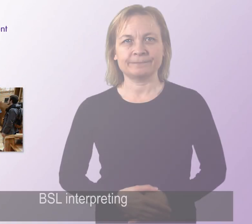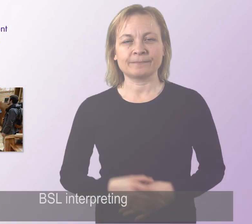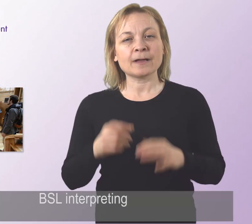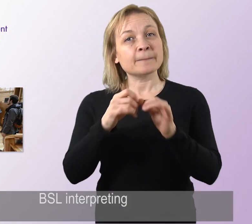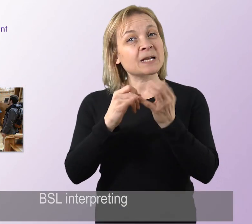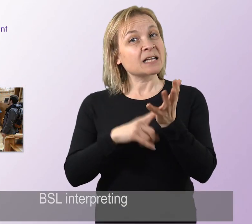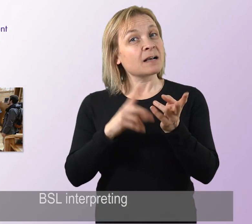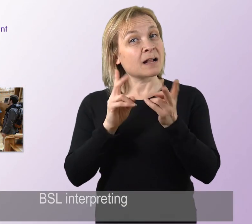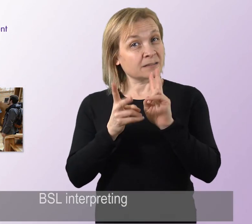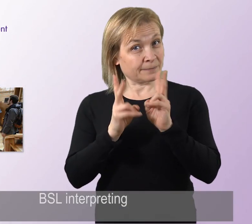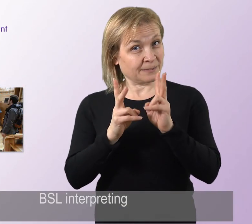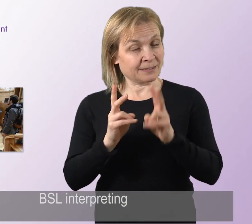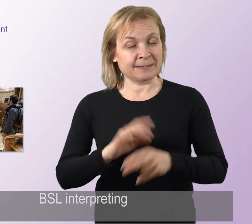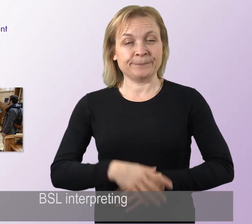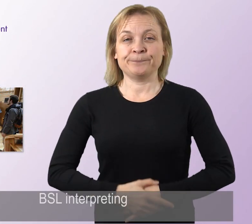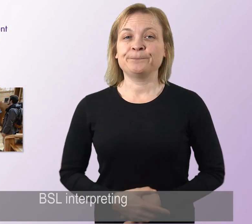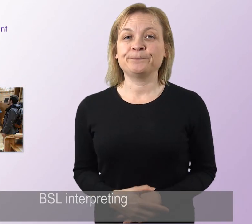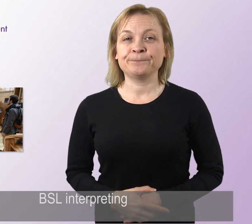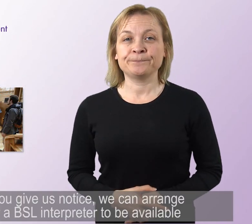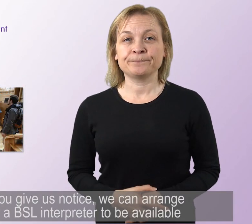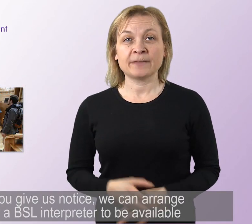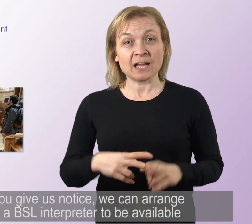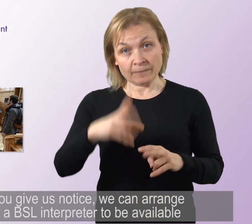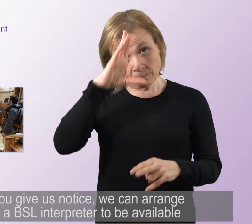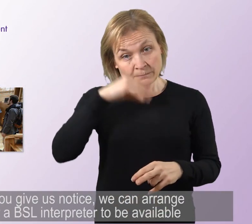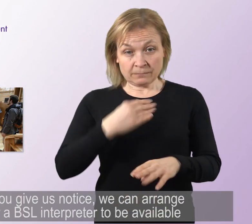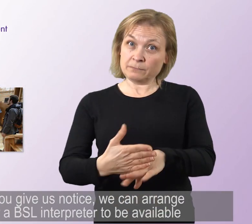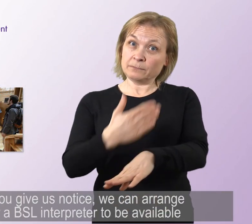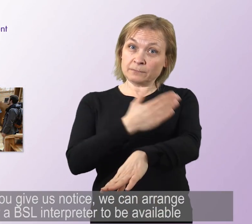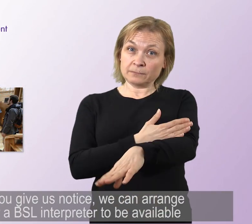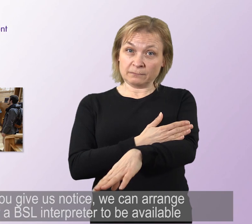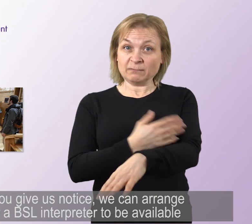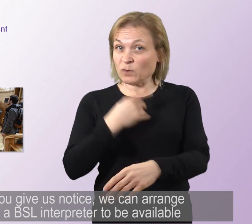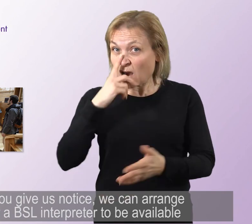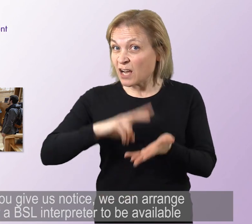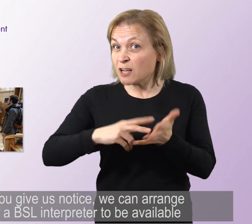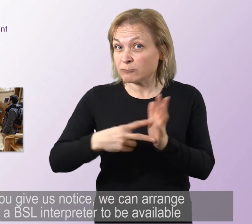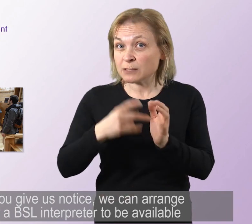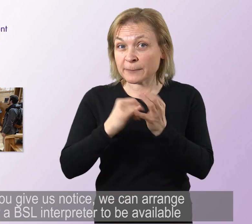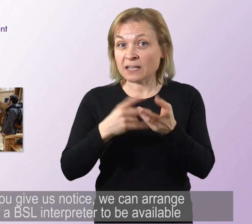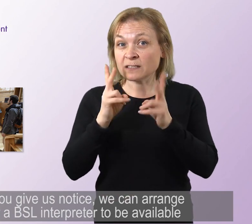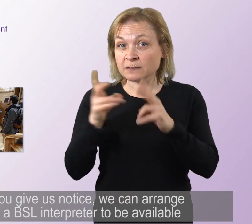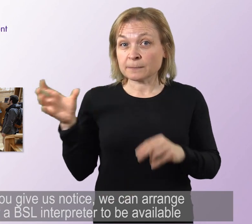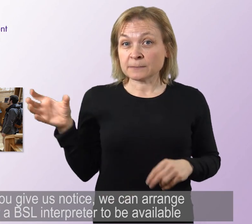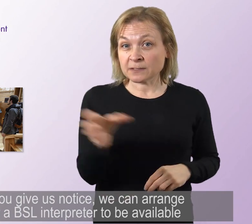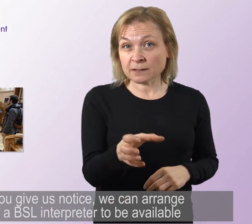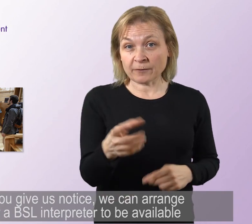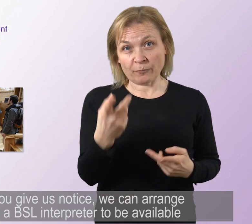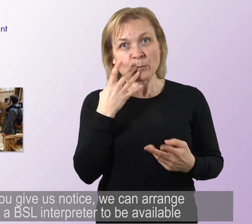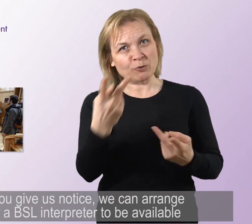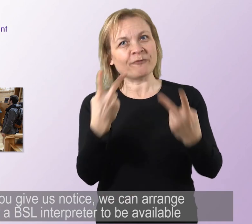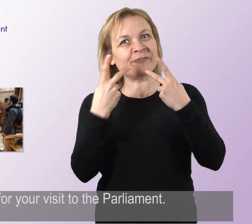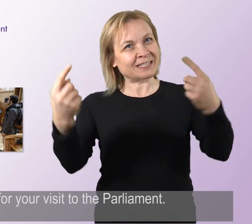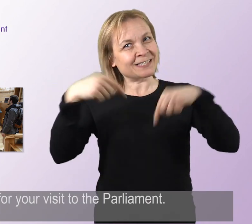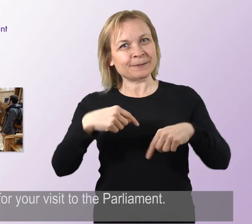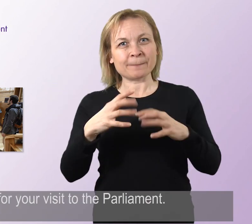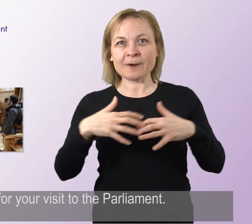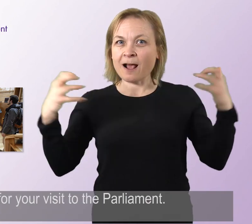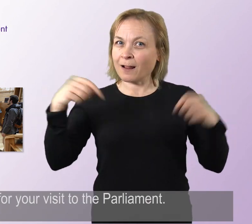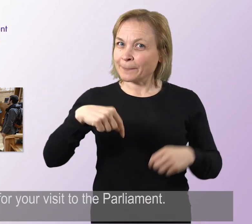BSL interpreting If you give us notice, we can arrange for a BSL interpreter to be available for your visit